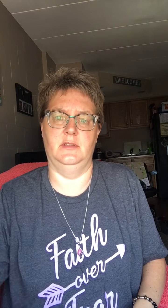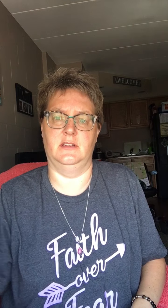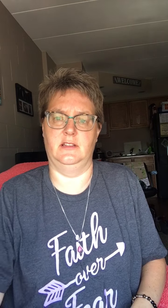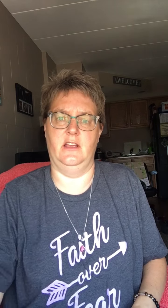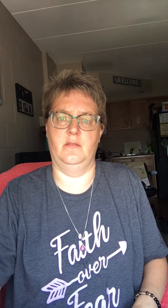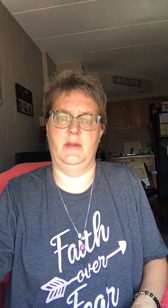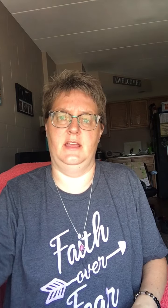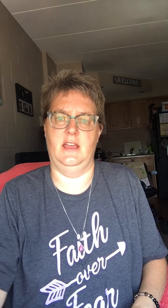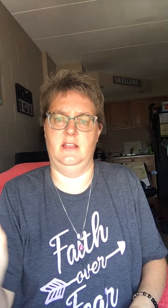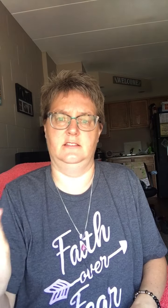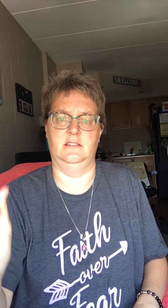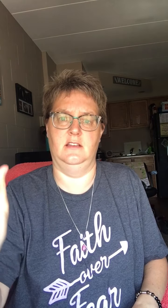bit of flare on my head still.